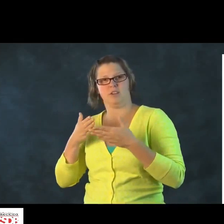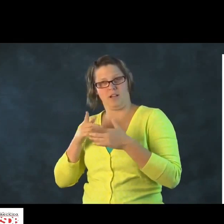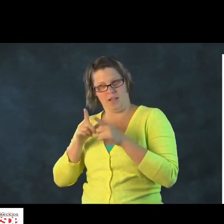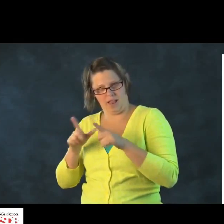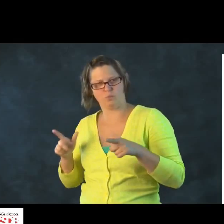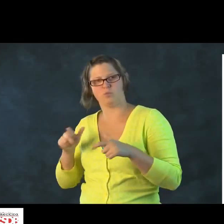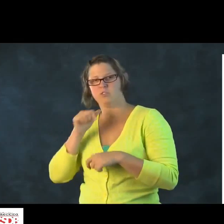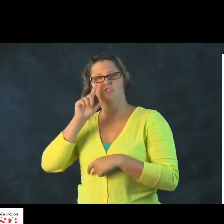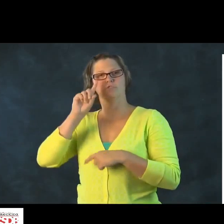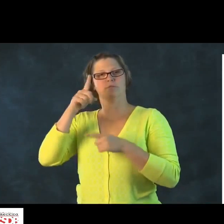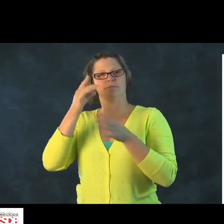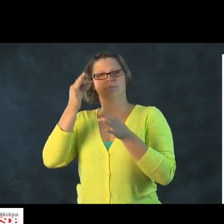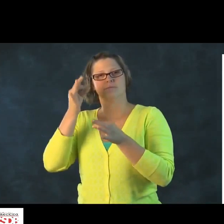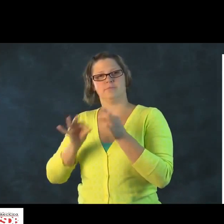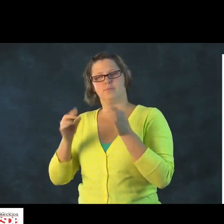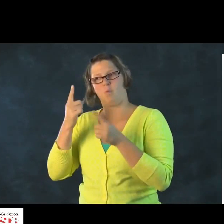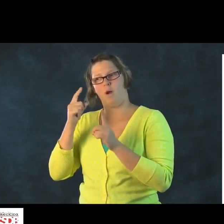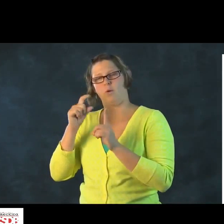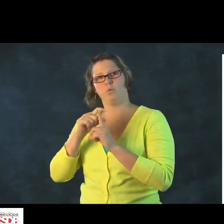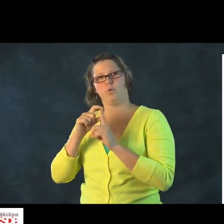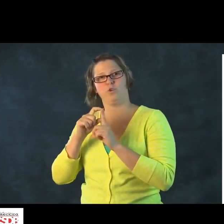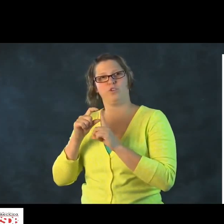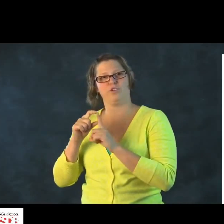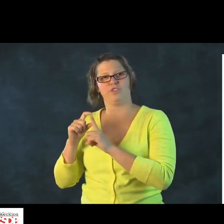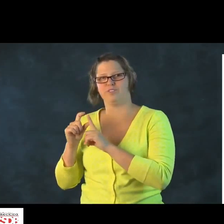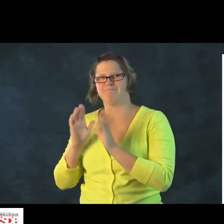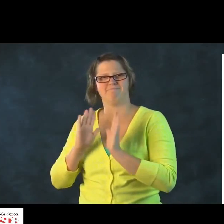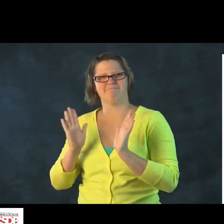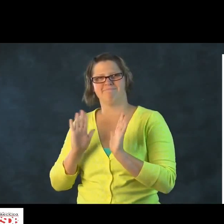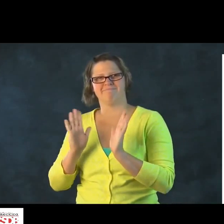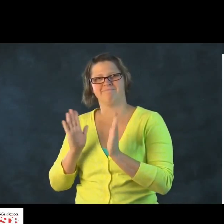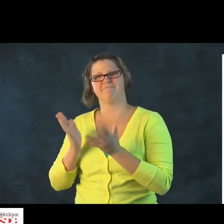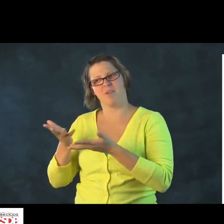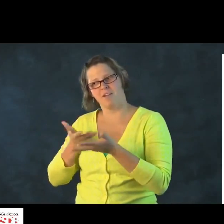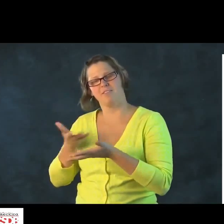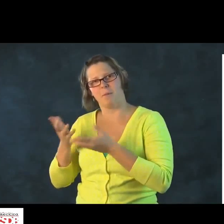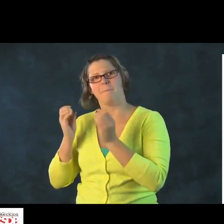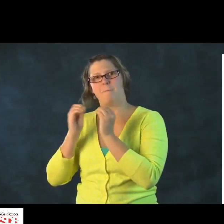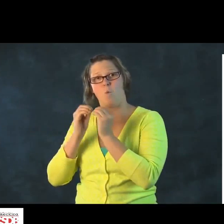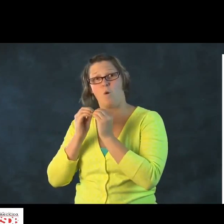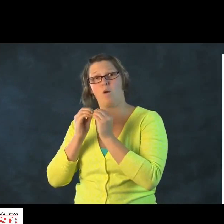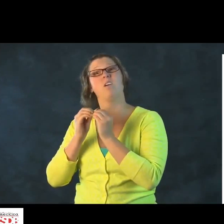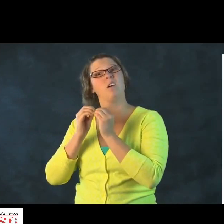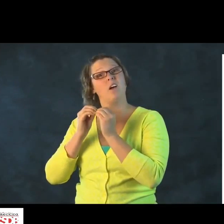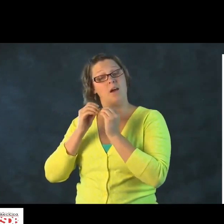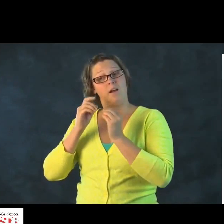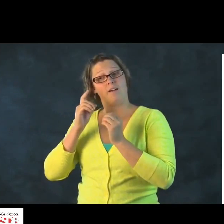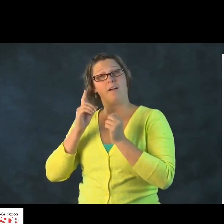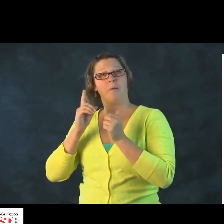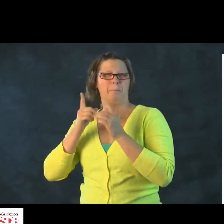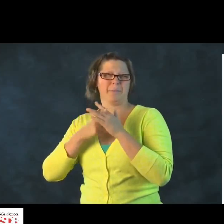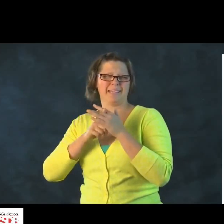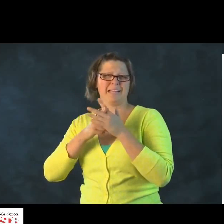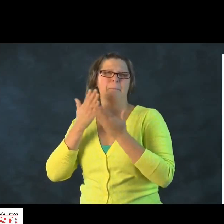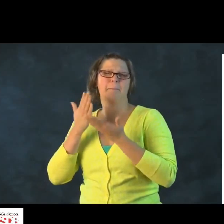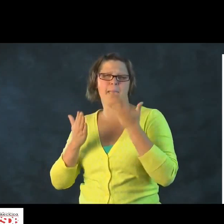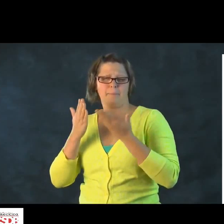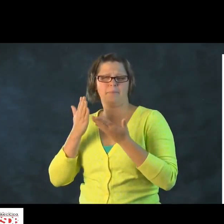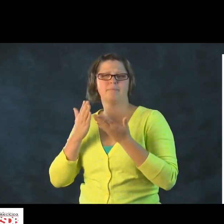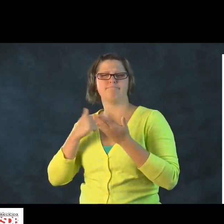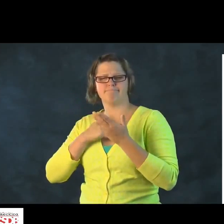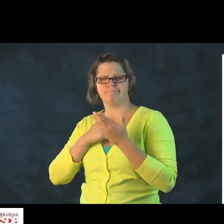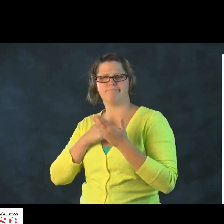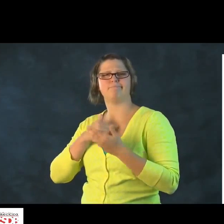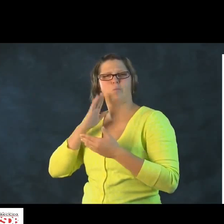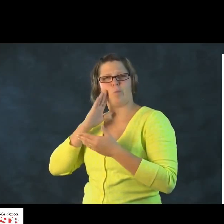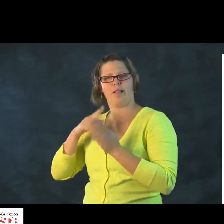for that child to experience language, not just simple words. It has to be more in-depth and more complex.